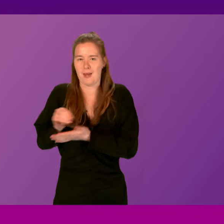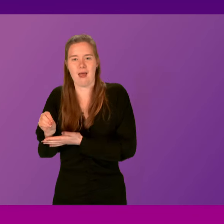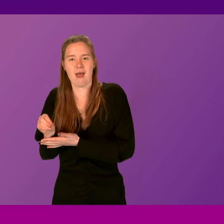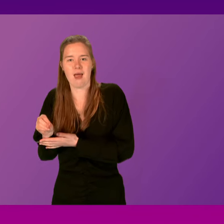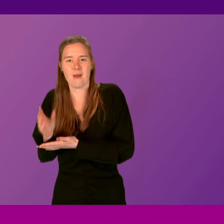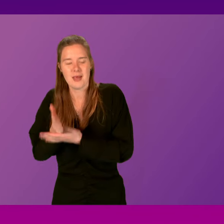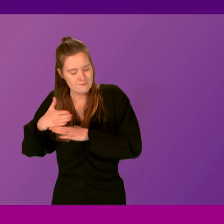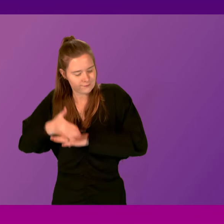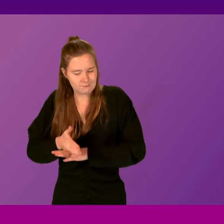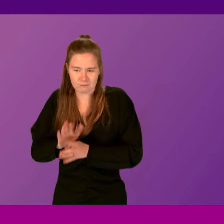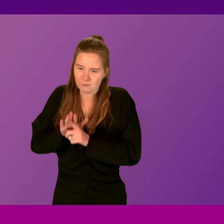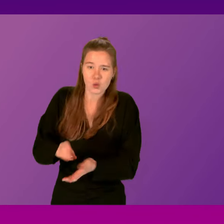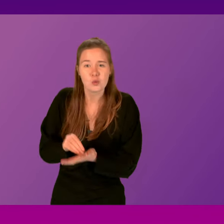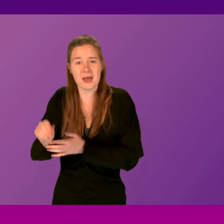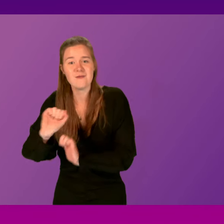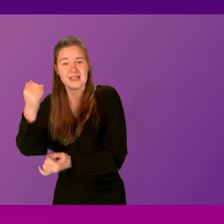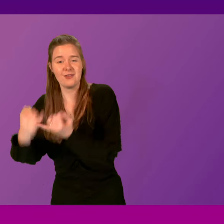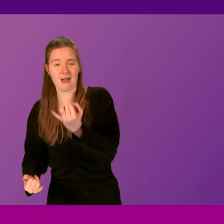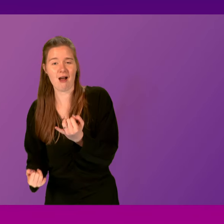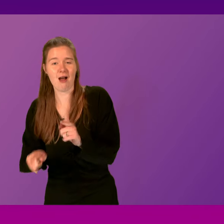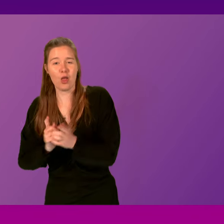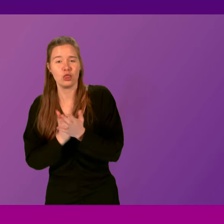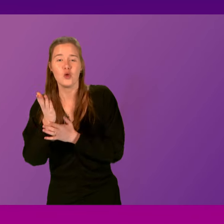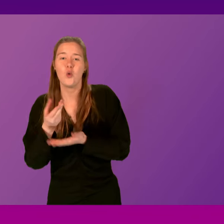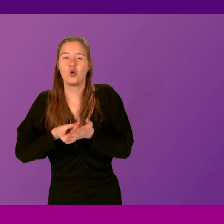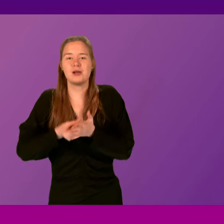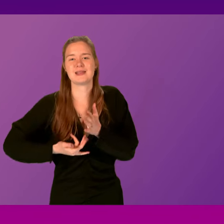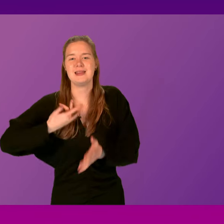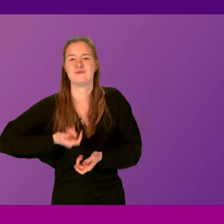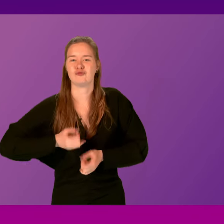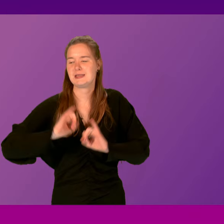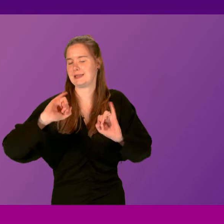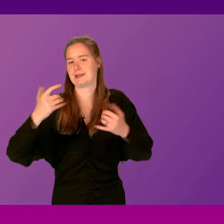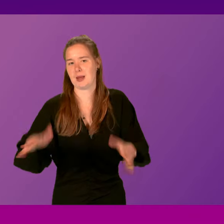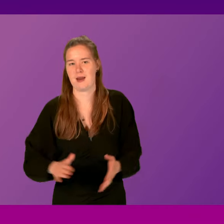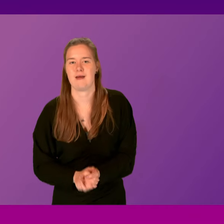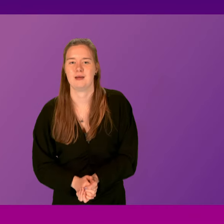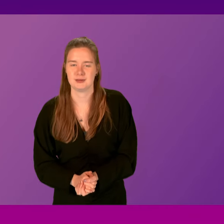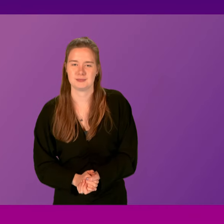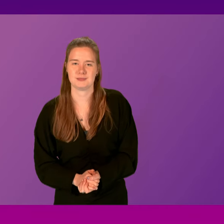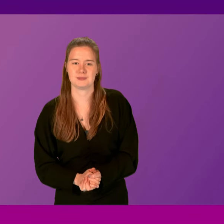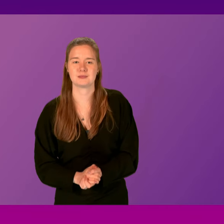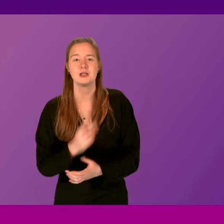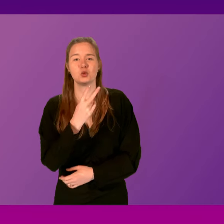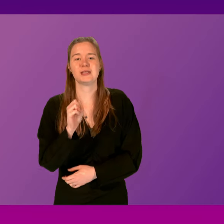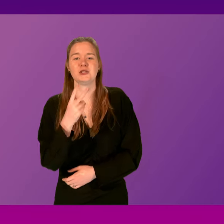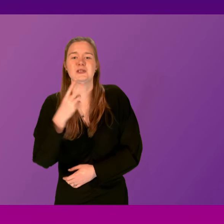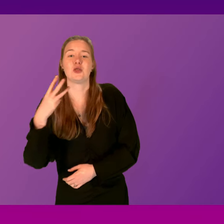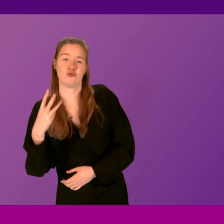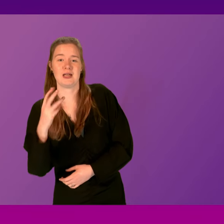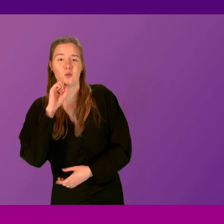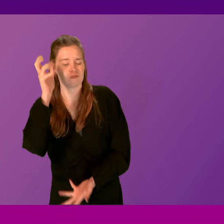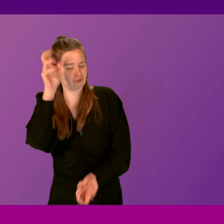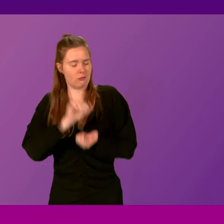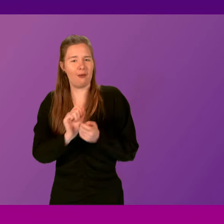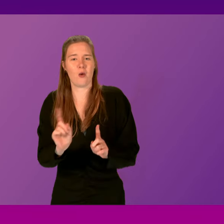being forced to pay the price for his failures in the middle of a cost-of-living crisis. Now, presenting officer, 2023 will be